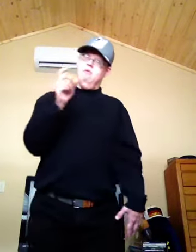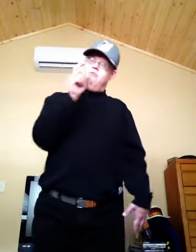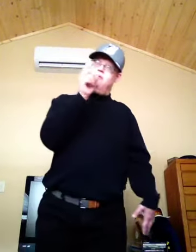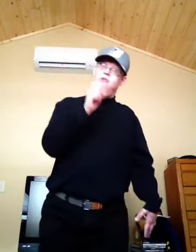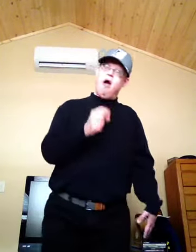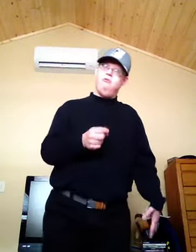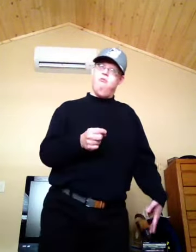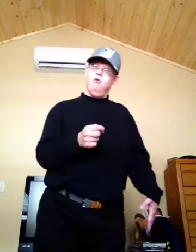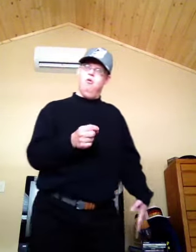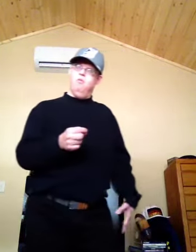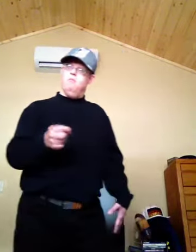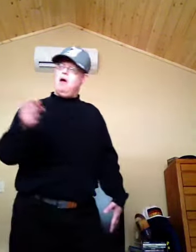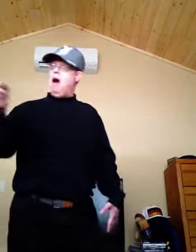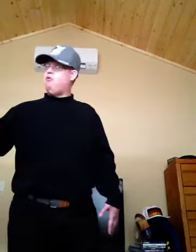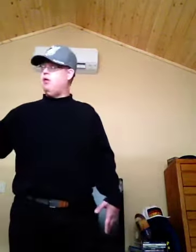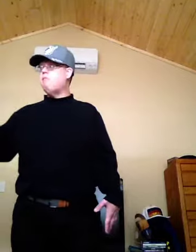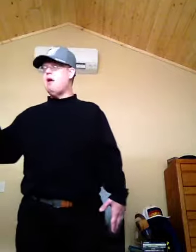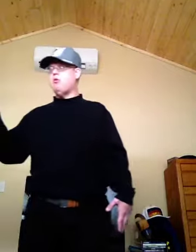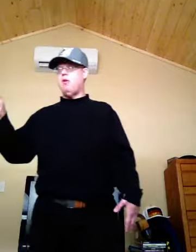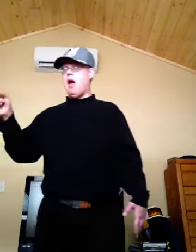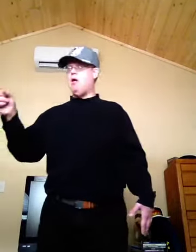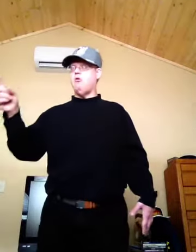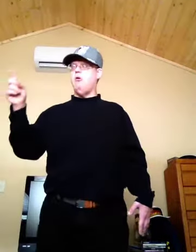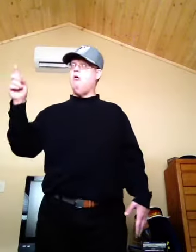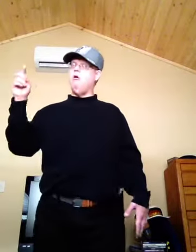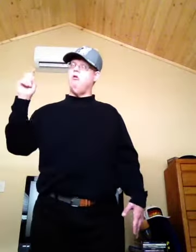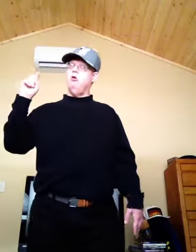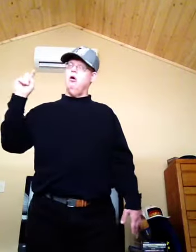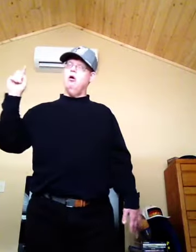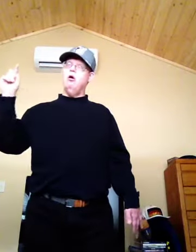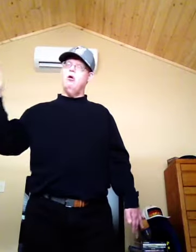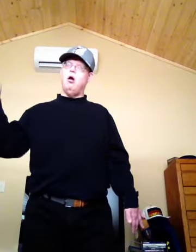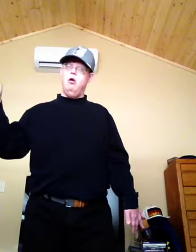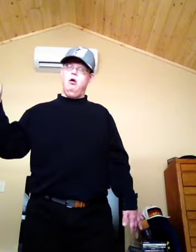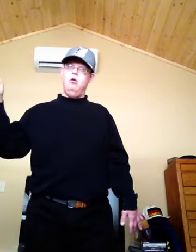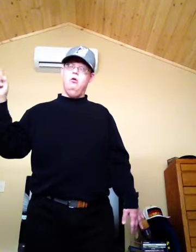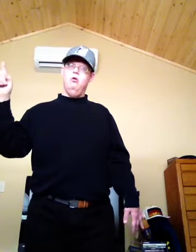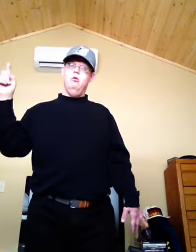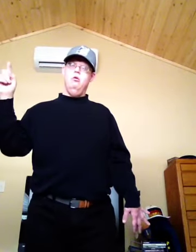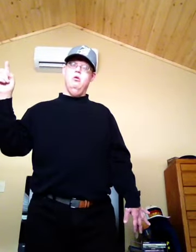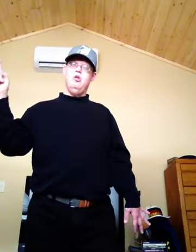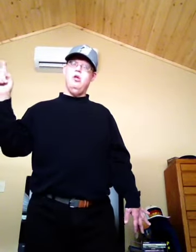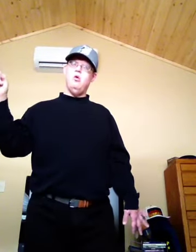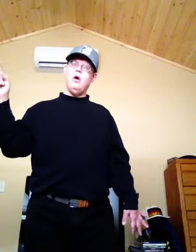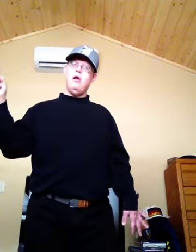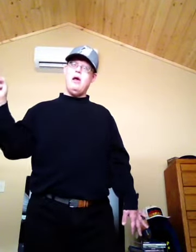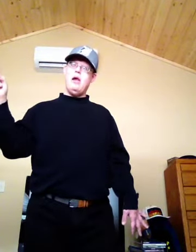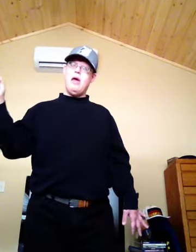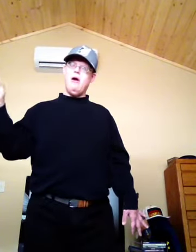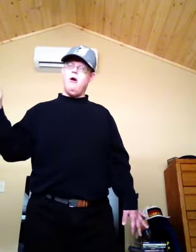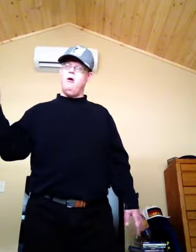Fun facts for you. Our team mascot is called, Gunnar. G-U-N-N-A-R.